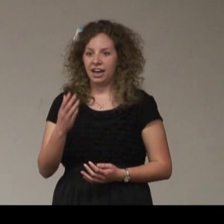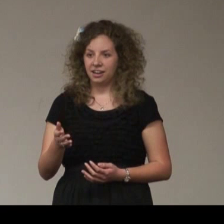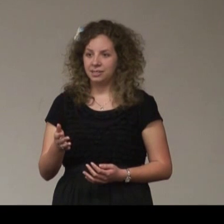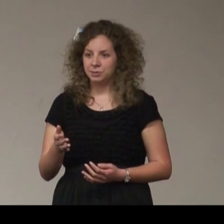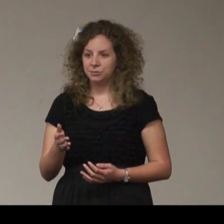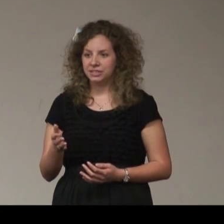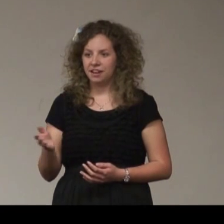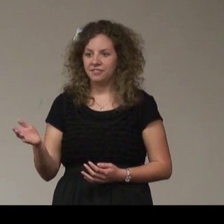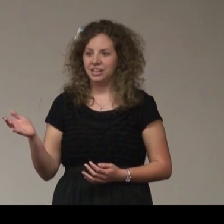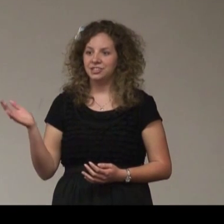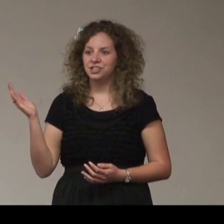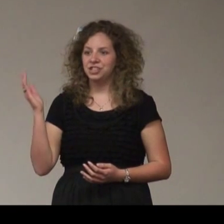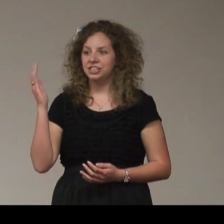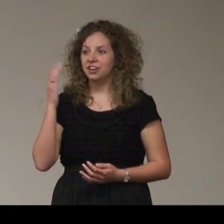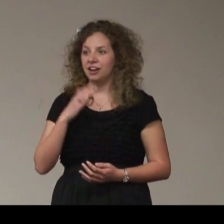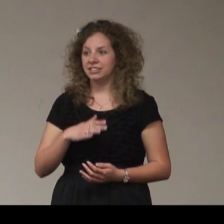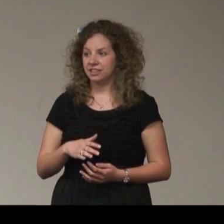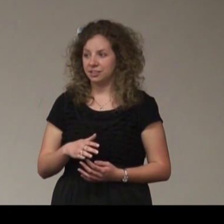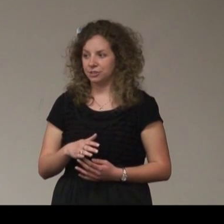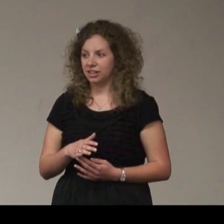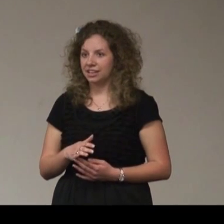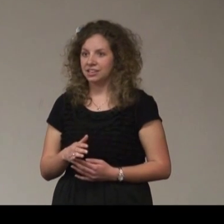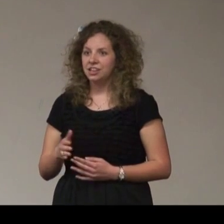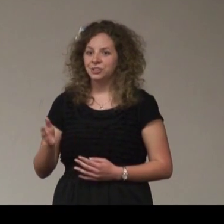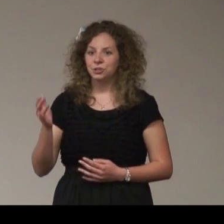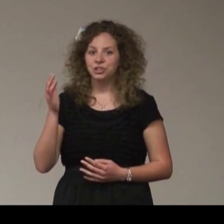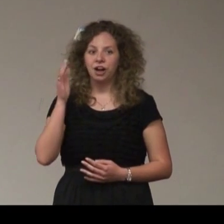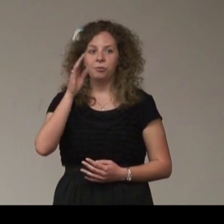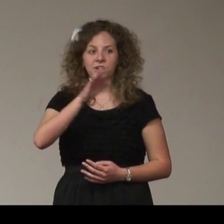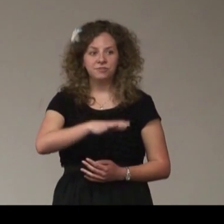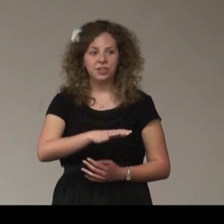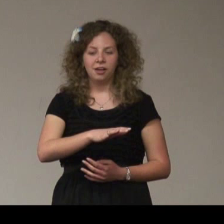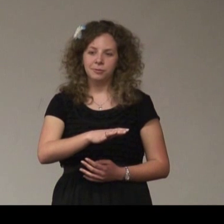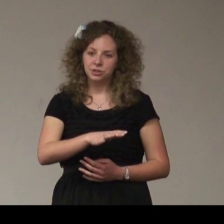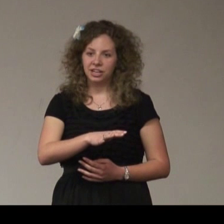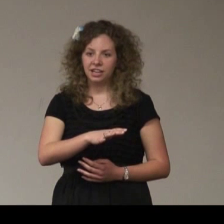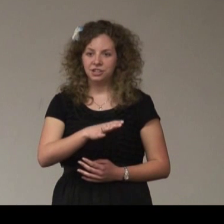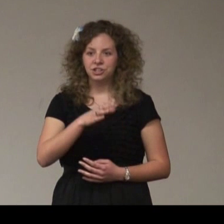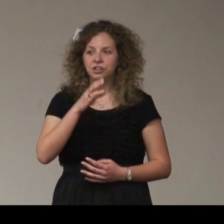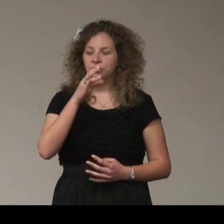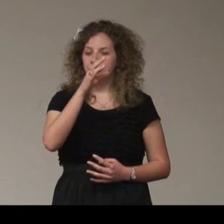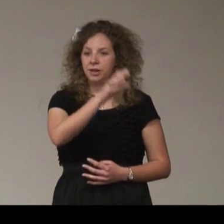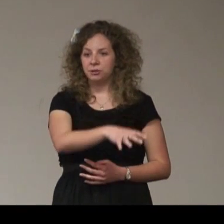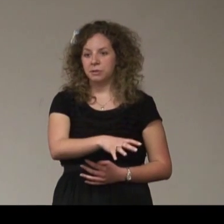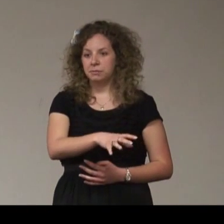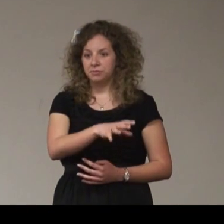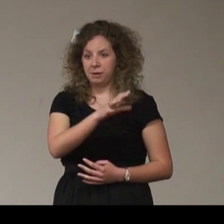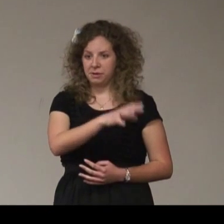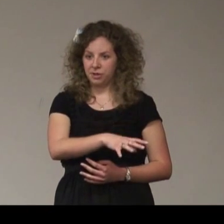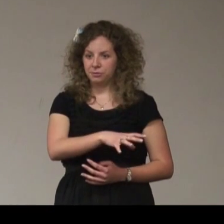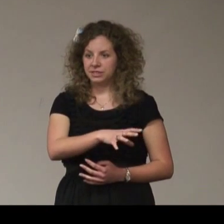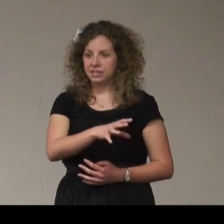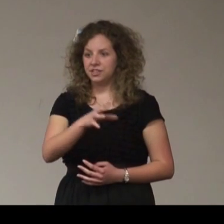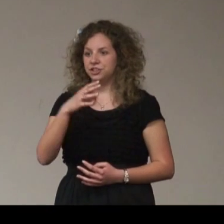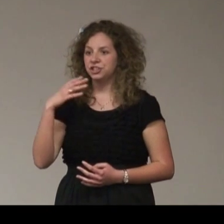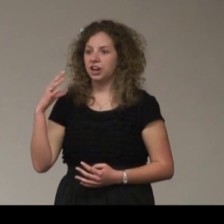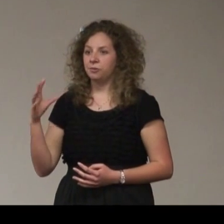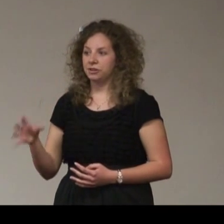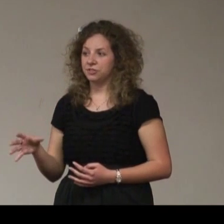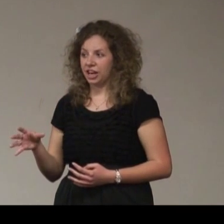had a husband who was deaf, and she taught a sign language class. So she taught one for the elementary age group that my brother was in, and then she taught one for